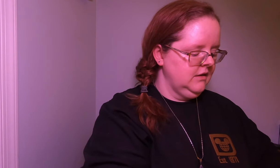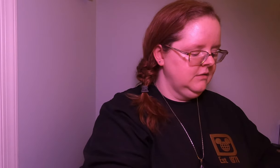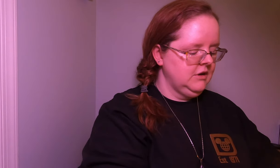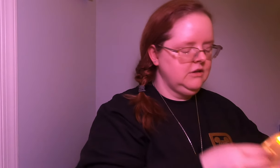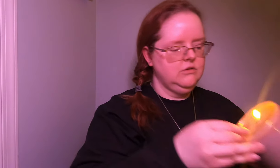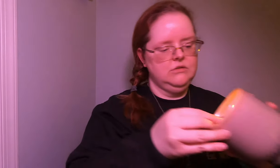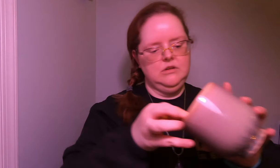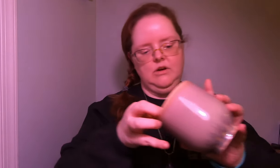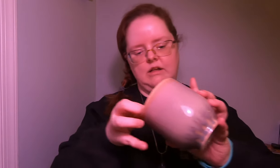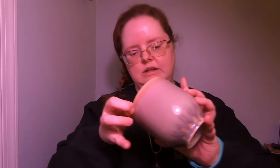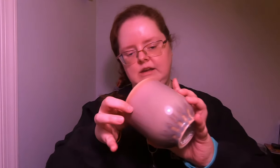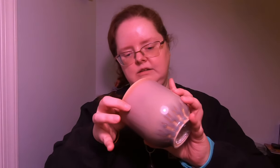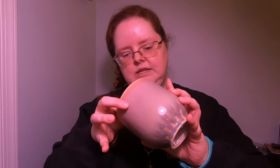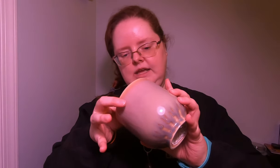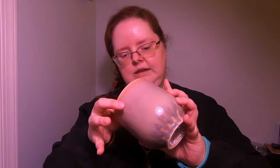we use crackle candle today